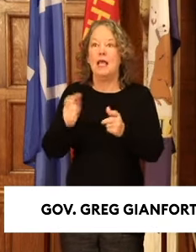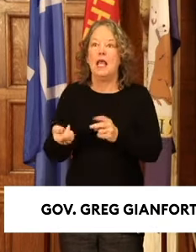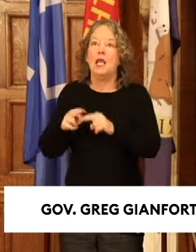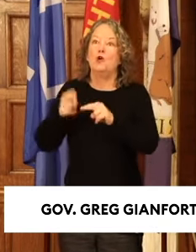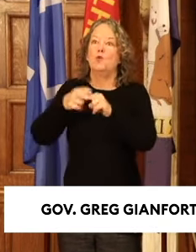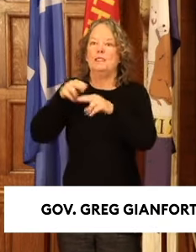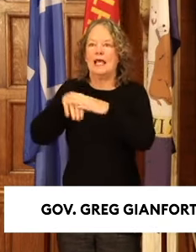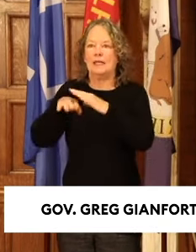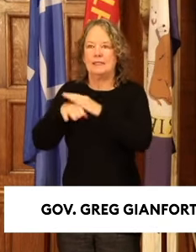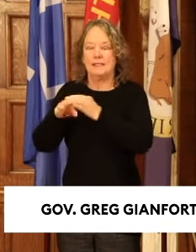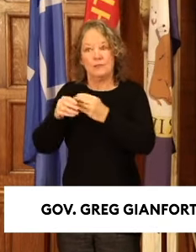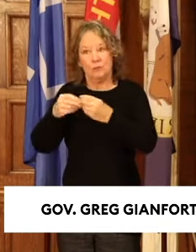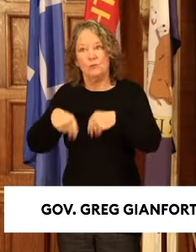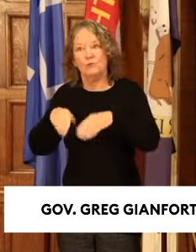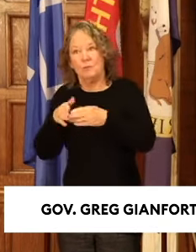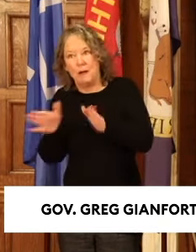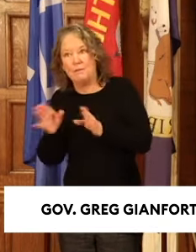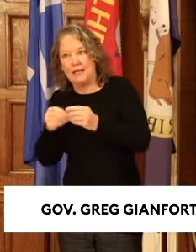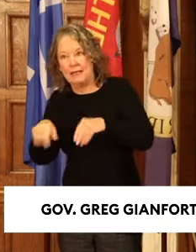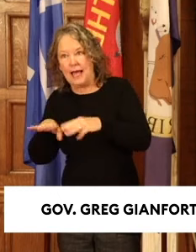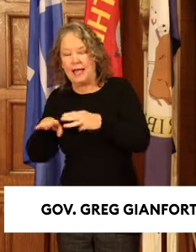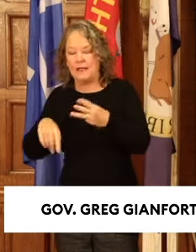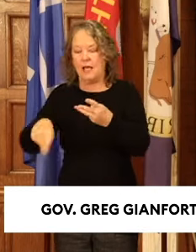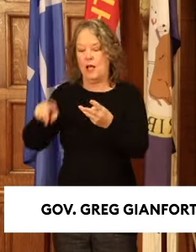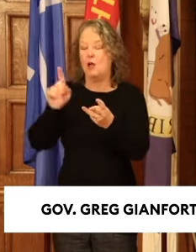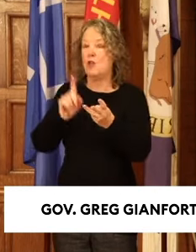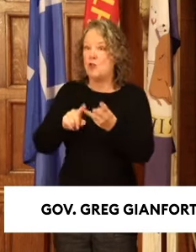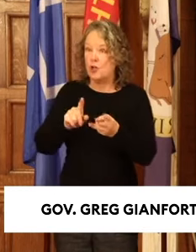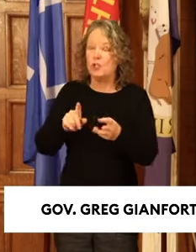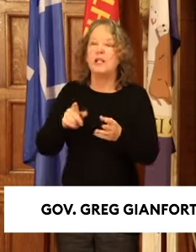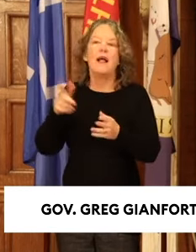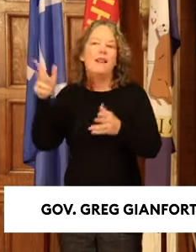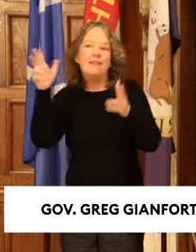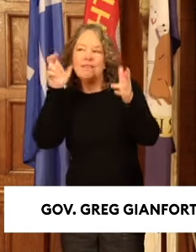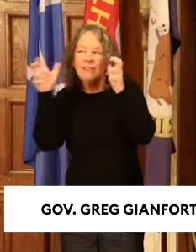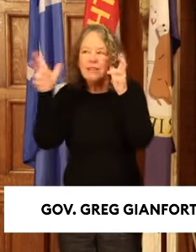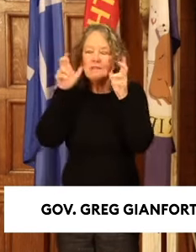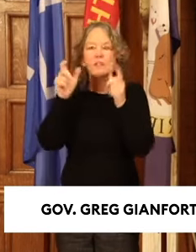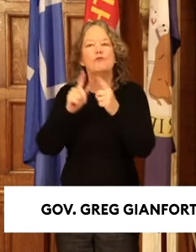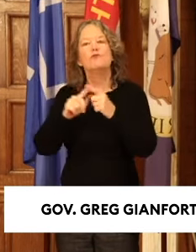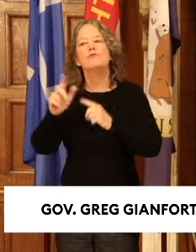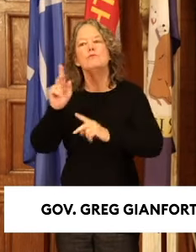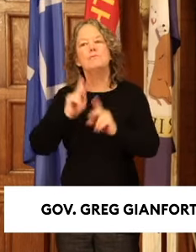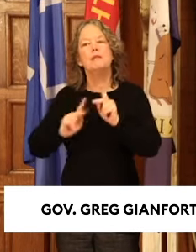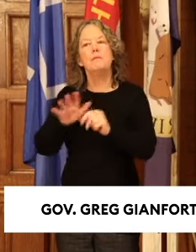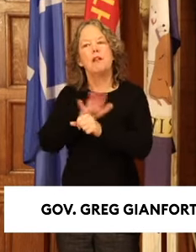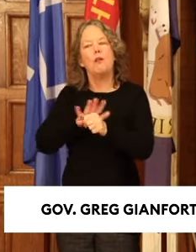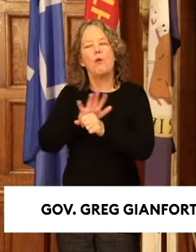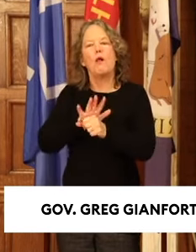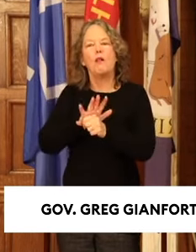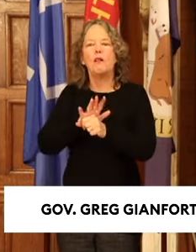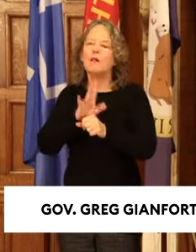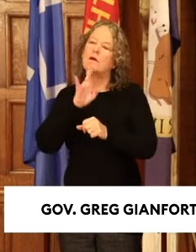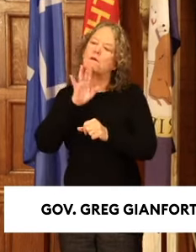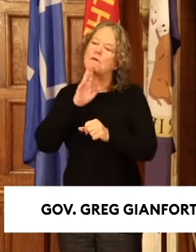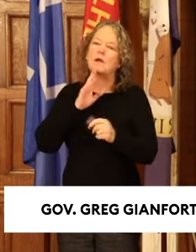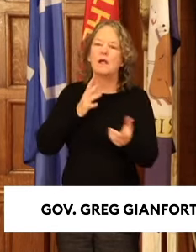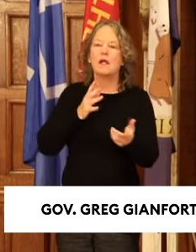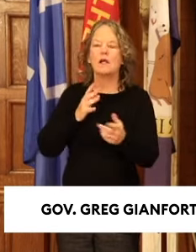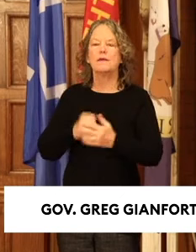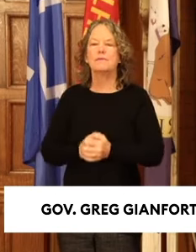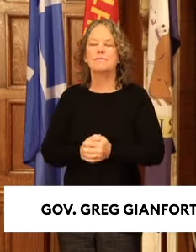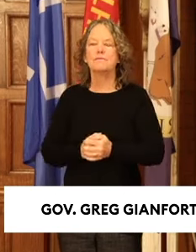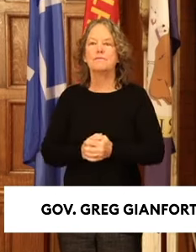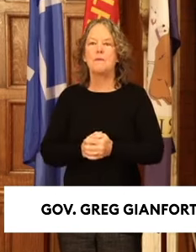lands. And thirdly, listen to the voices of the local communities in all land decisions that we make. I think